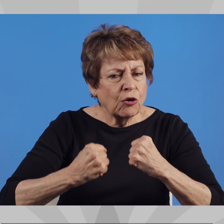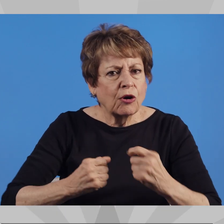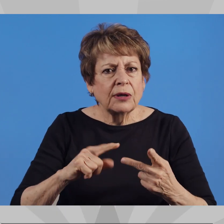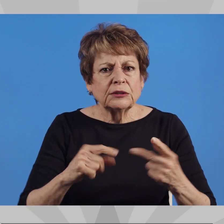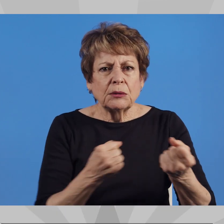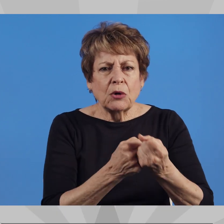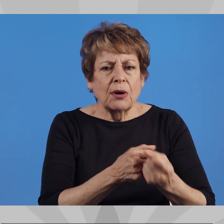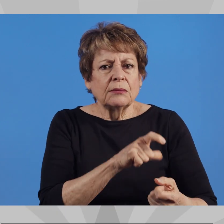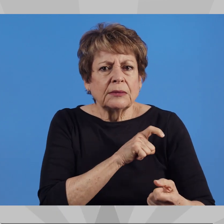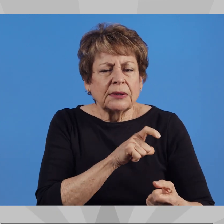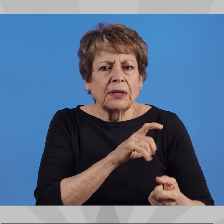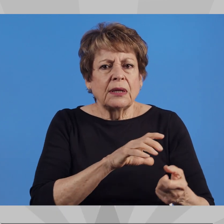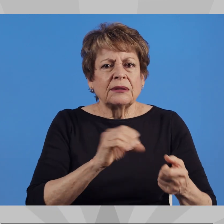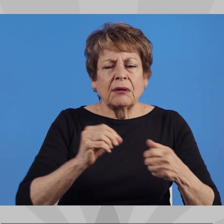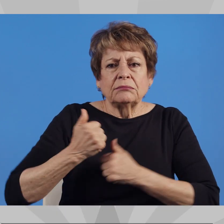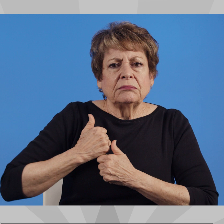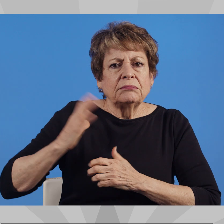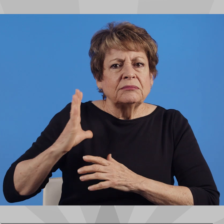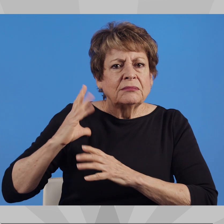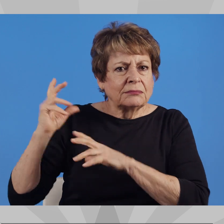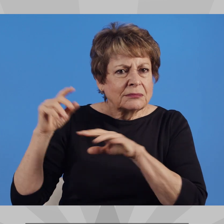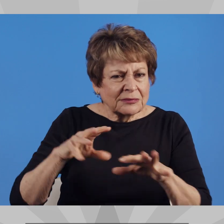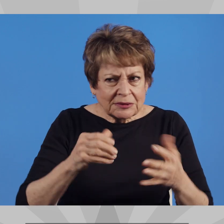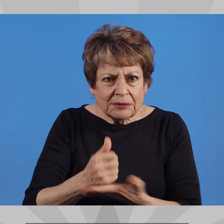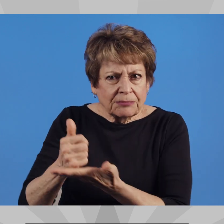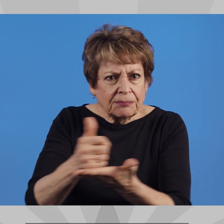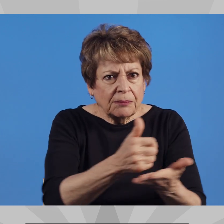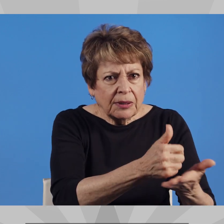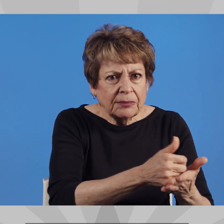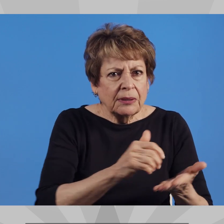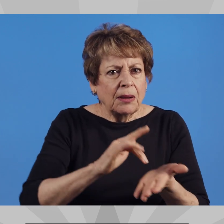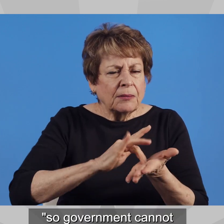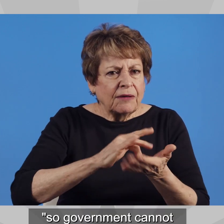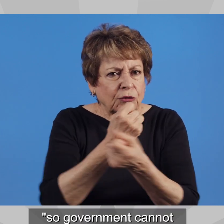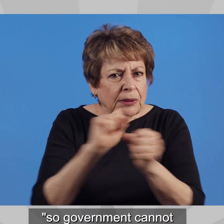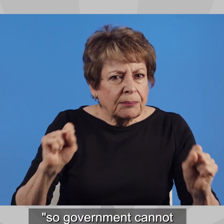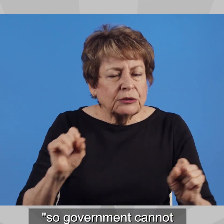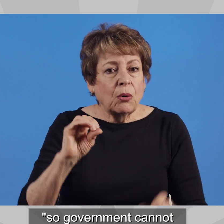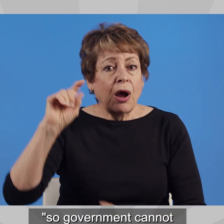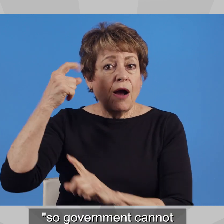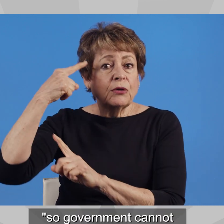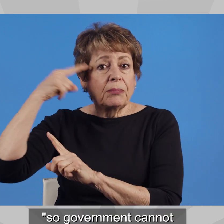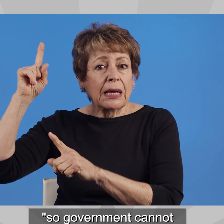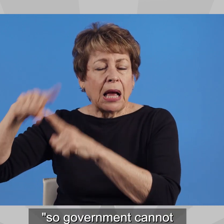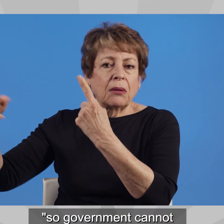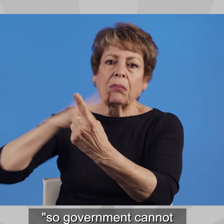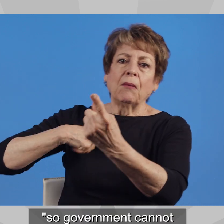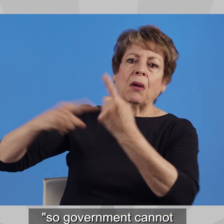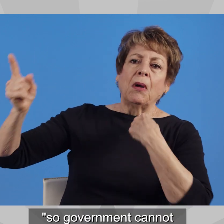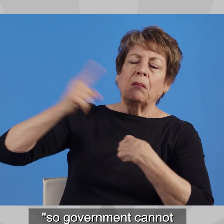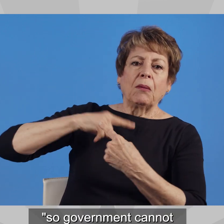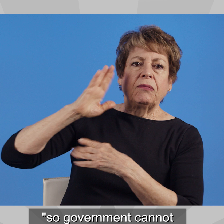supporting our police and veterans, restoring medical freedom so government cannot mandate